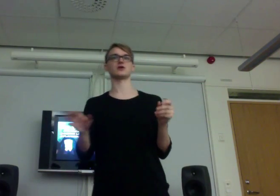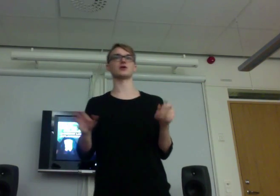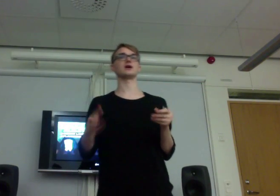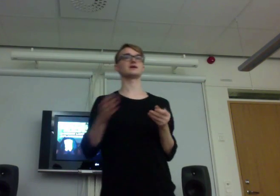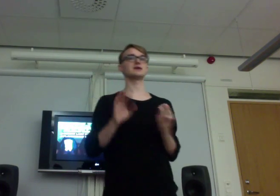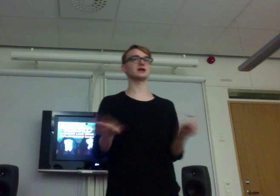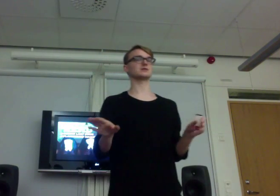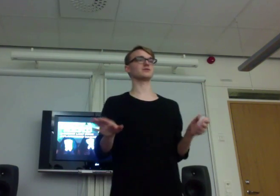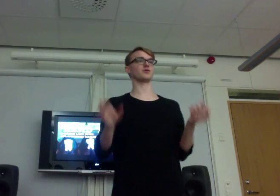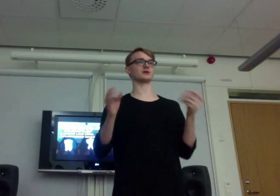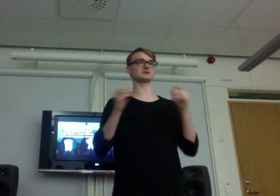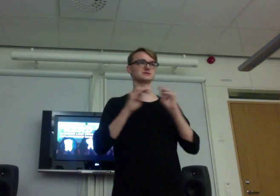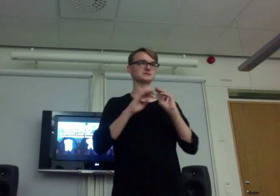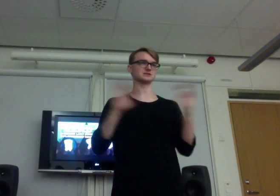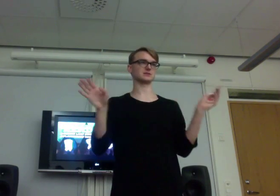all. Get it before it disappears.